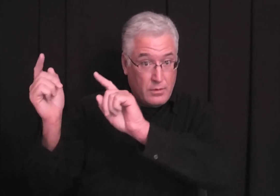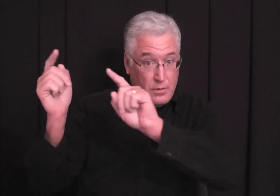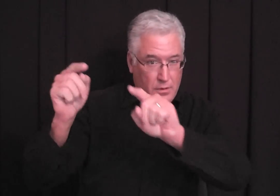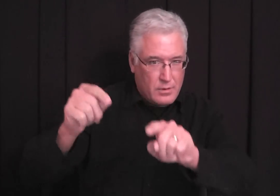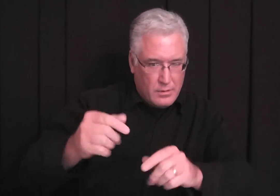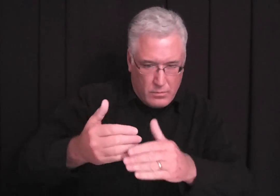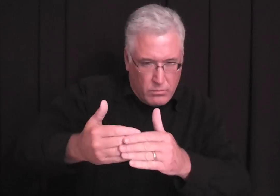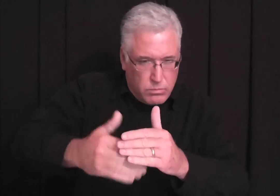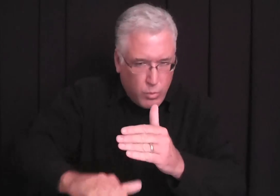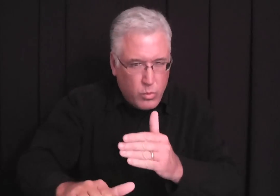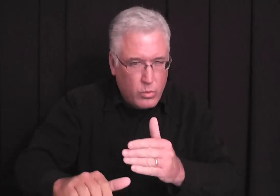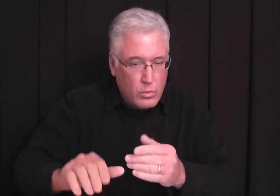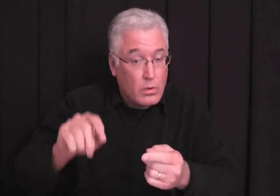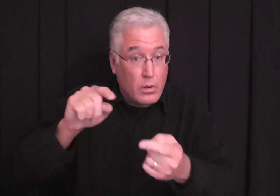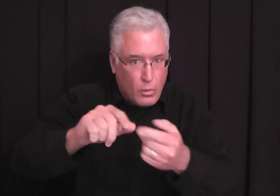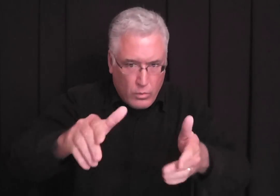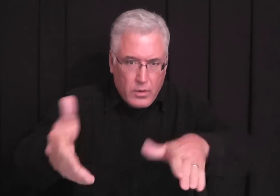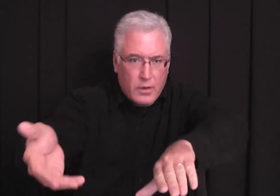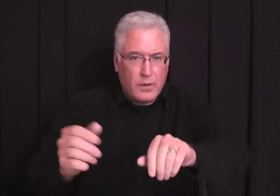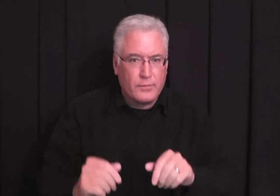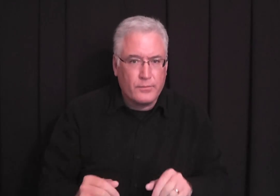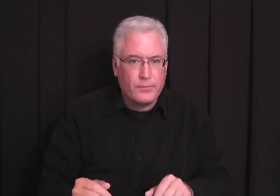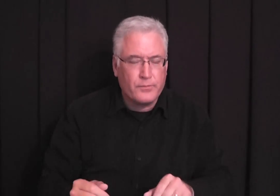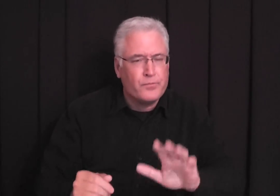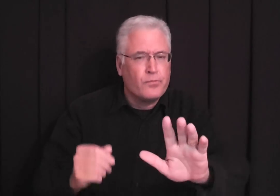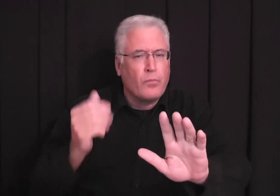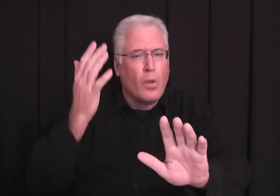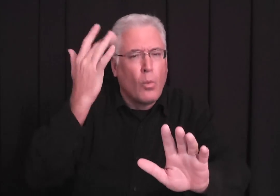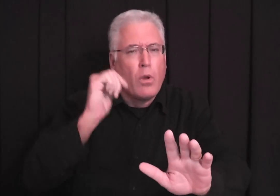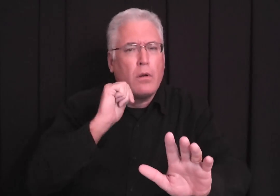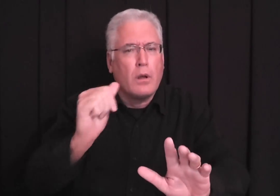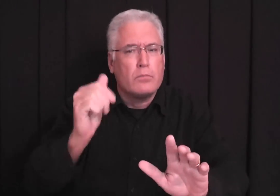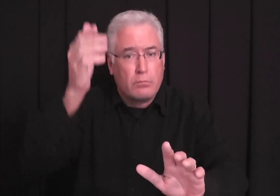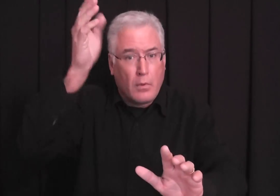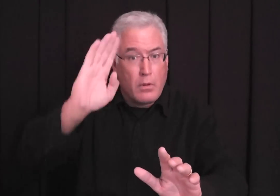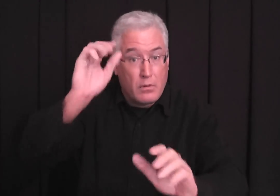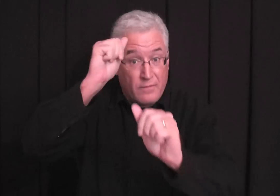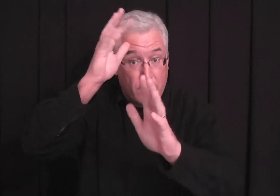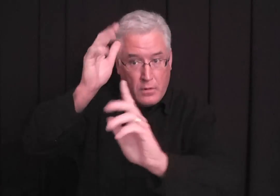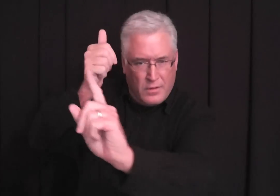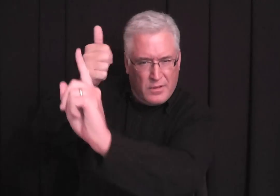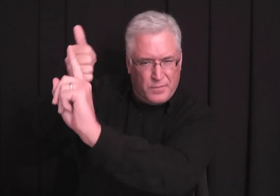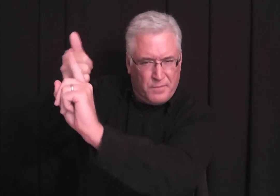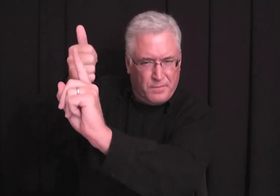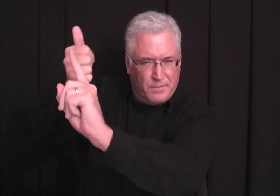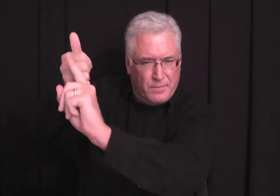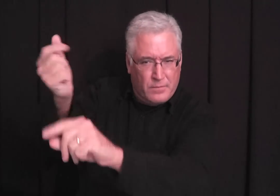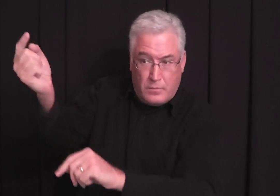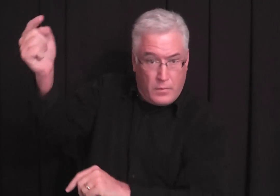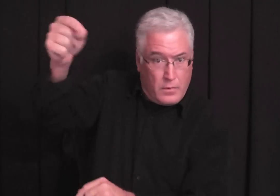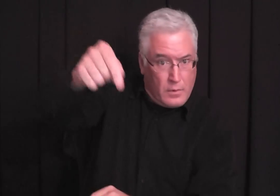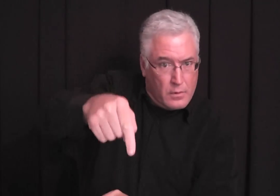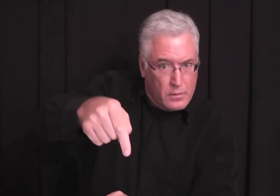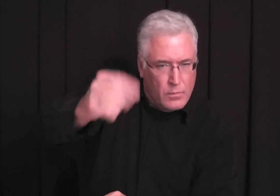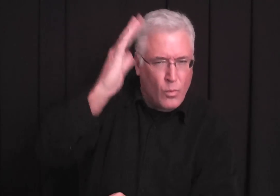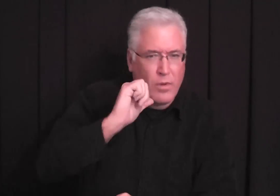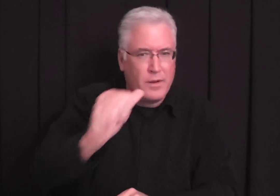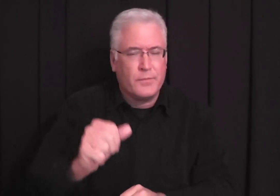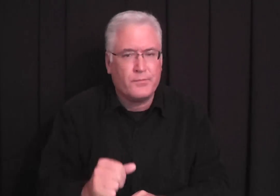Jesus, He came to earth, He was born to die. Why didn't God the Father Himself come down to earth?